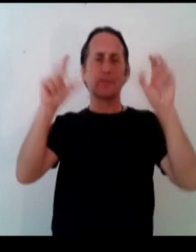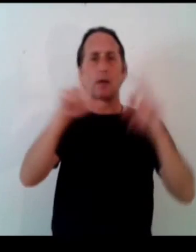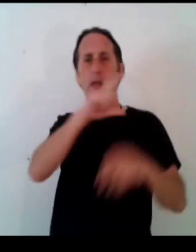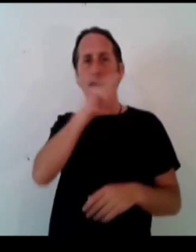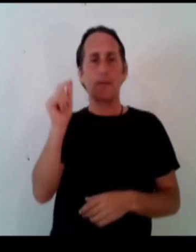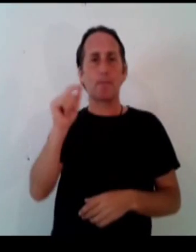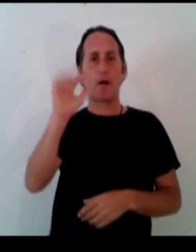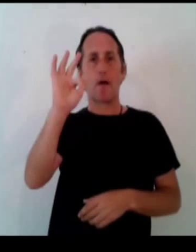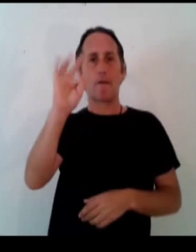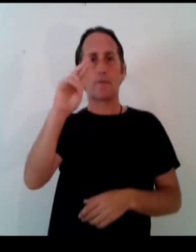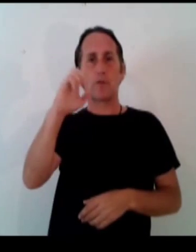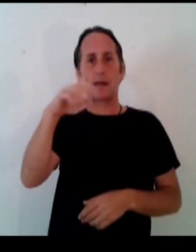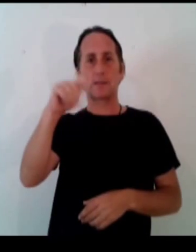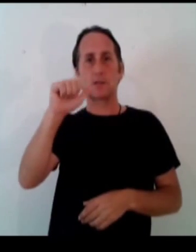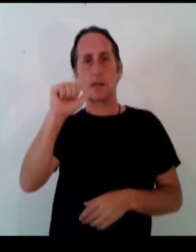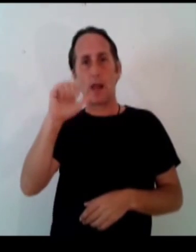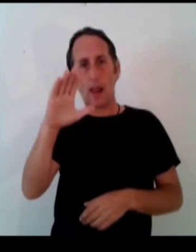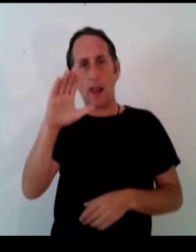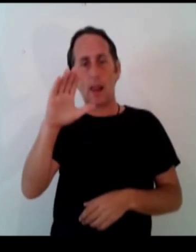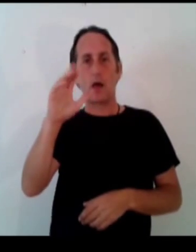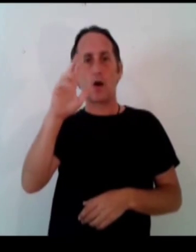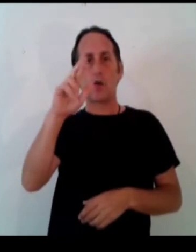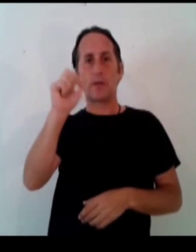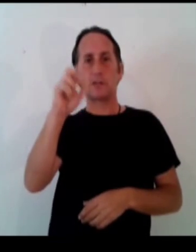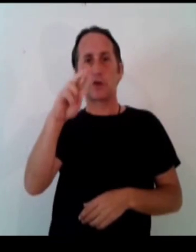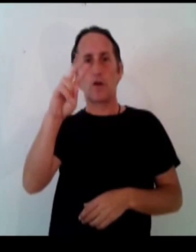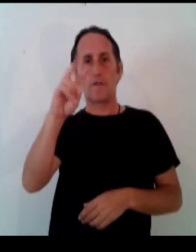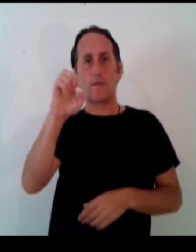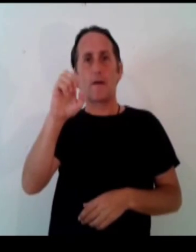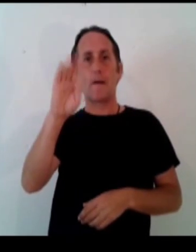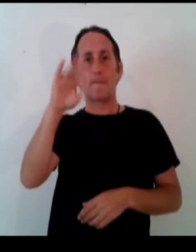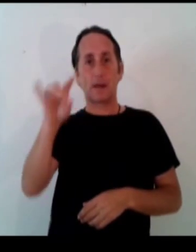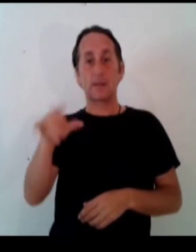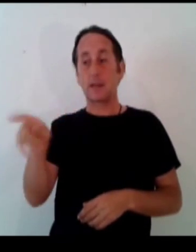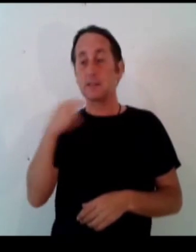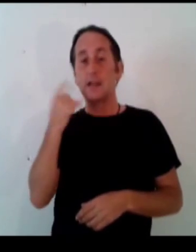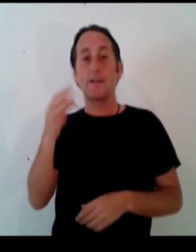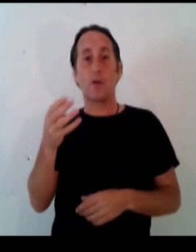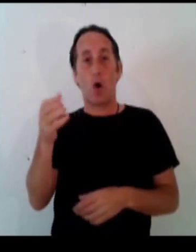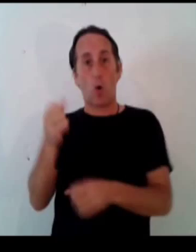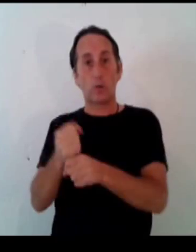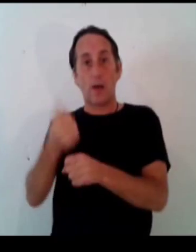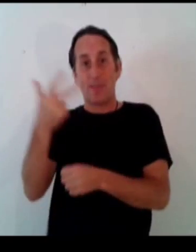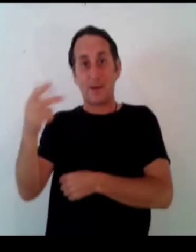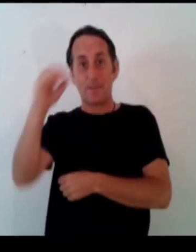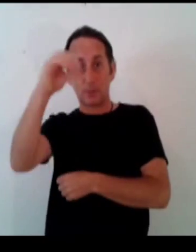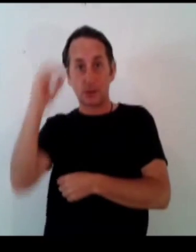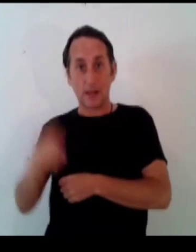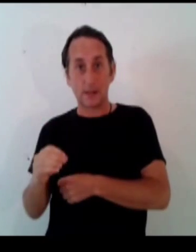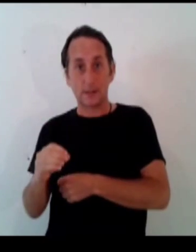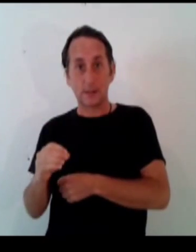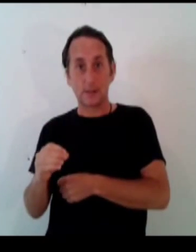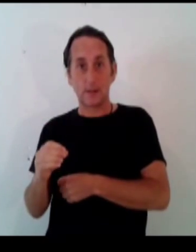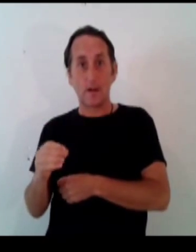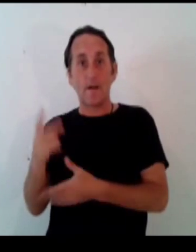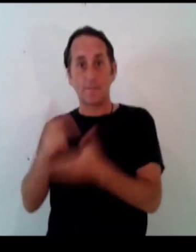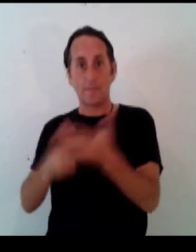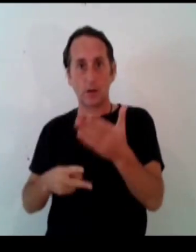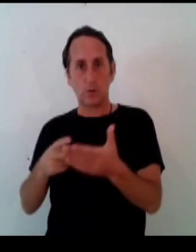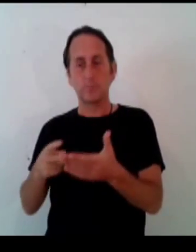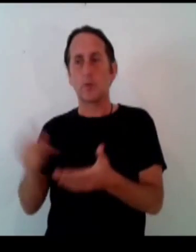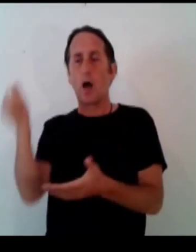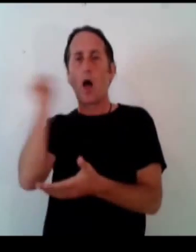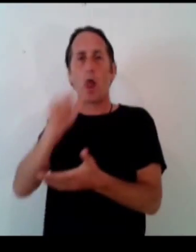call a fractional reserve bank and they say as long as they hold 3% of the money 3% of the principal they